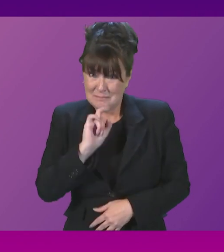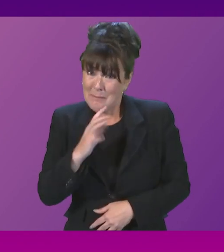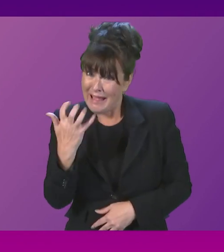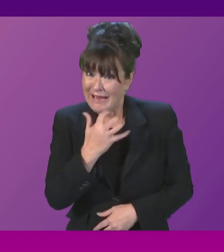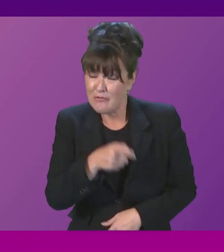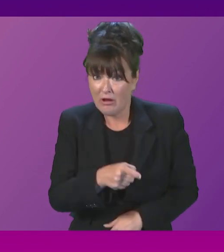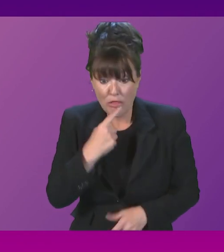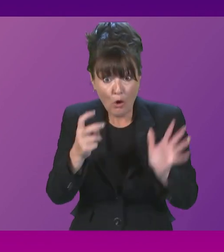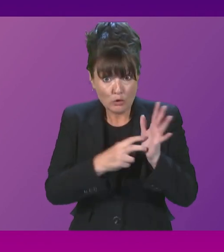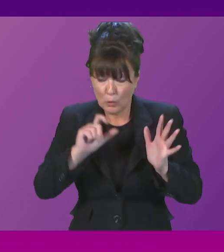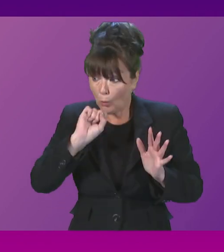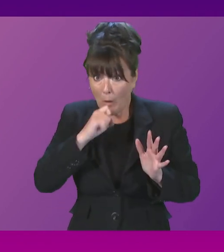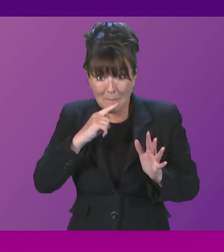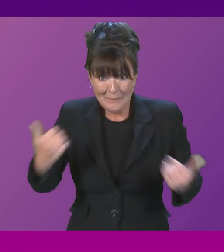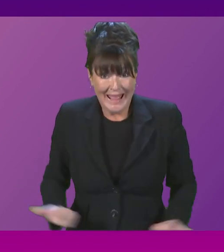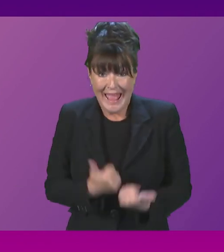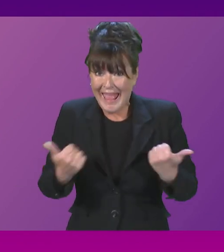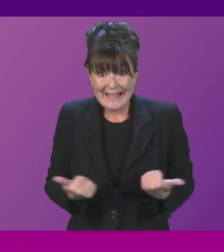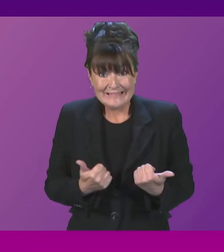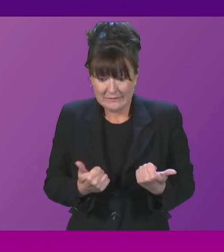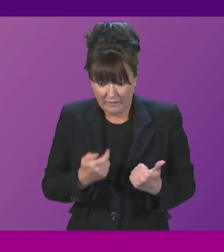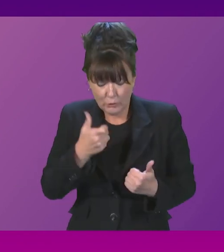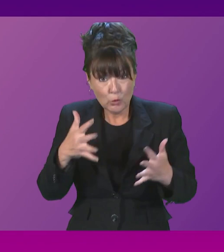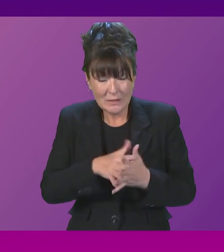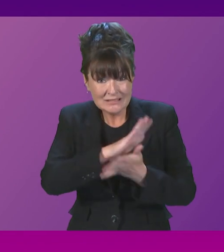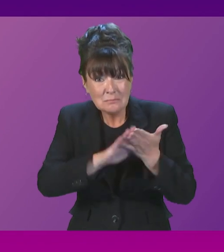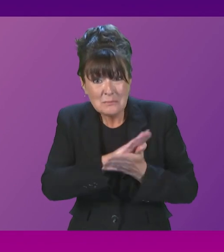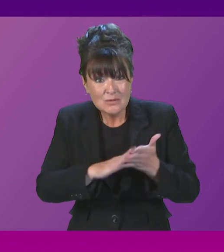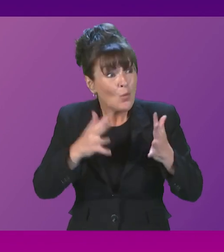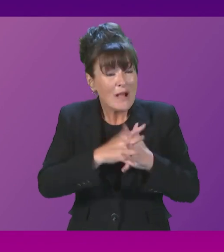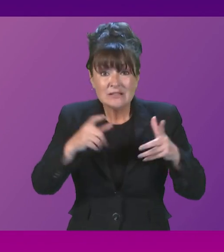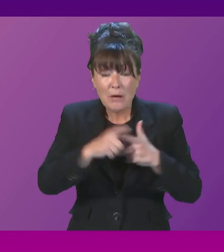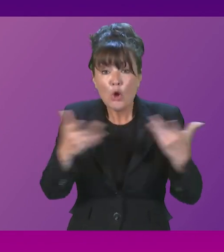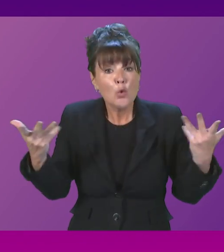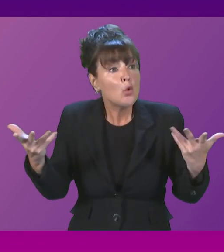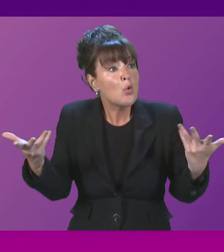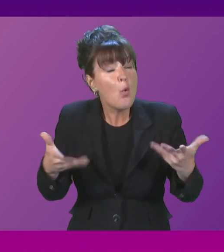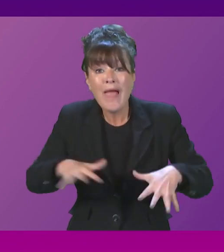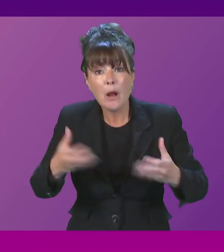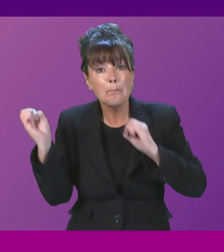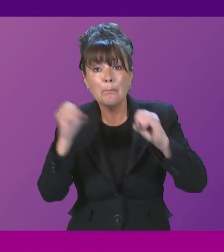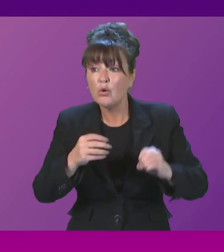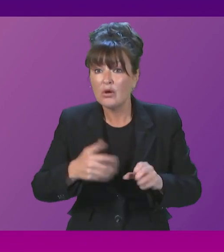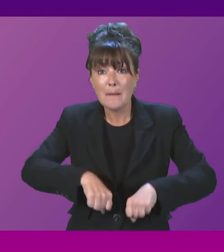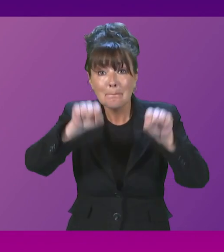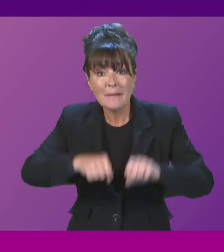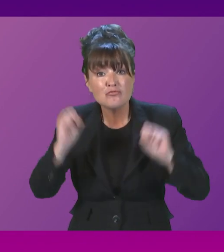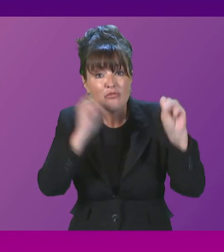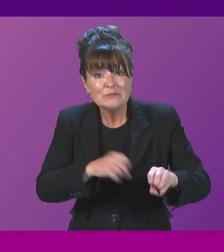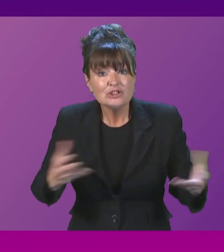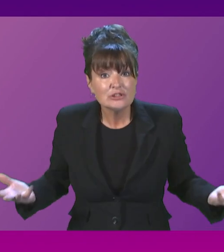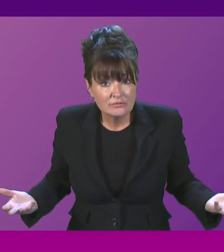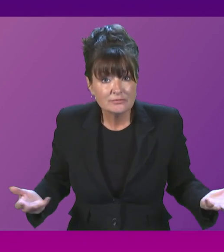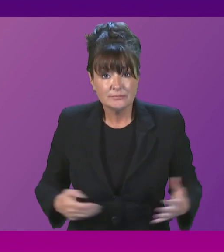end in a couple of weeks and rubbish will be piling up on the streets of Western Bartonshire. First Minister. Well, firstly, Revenue Scotland